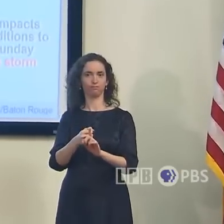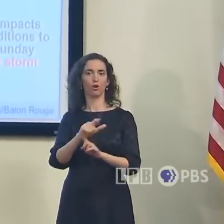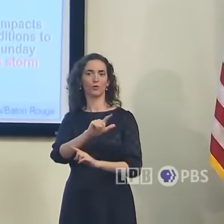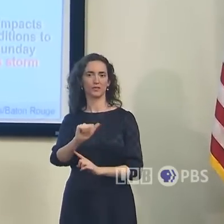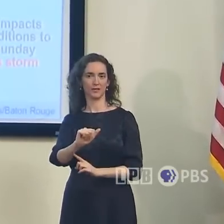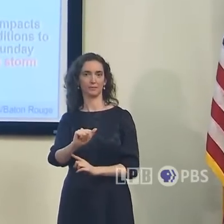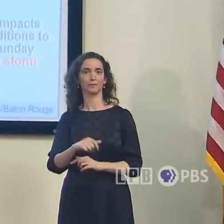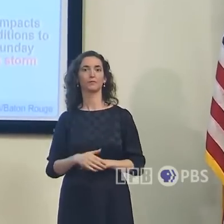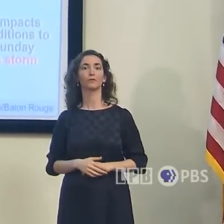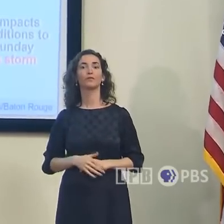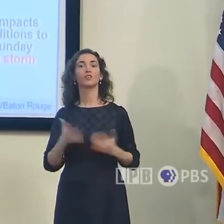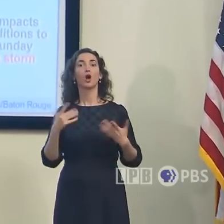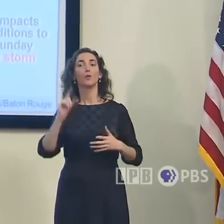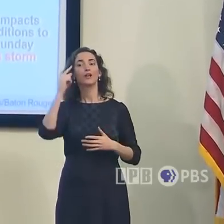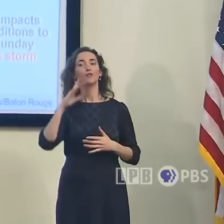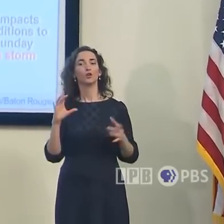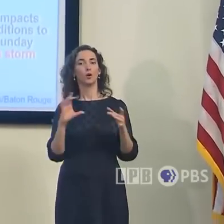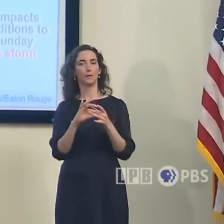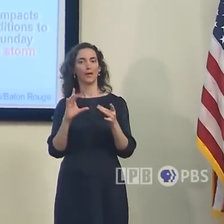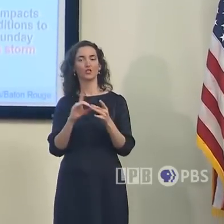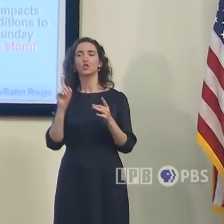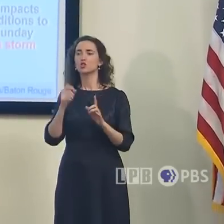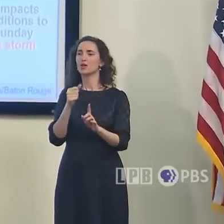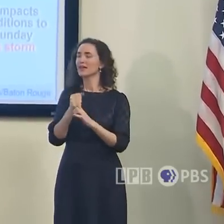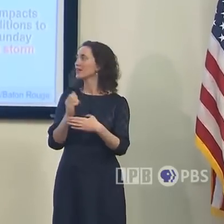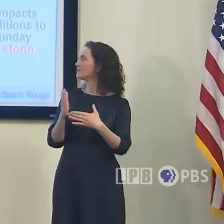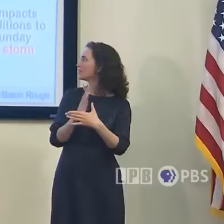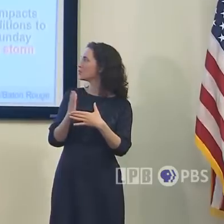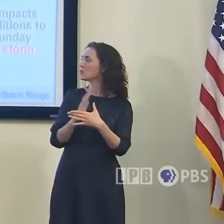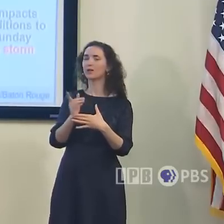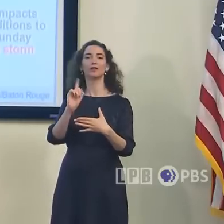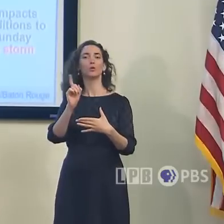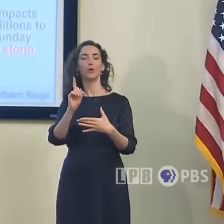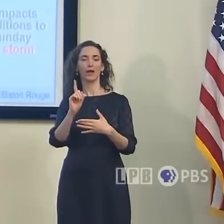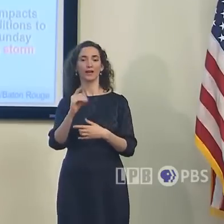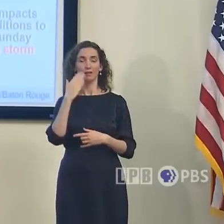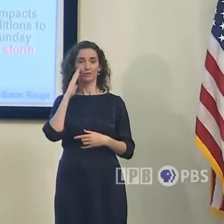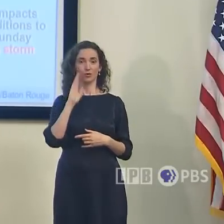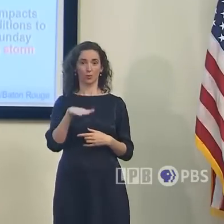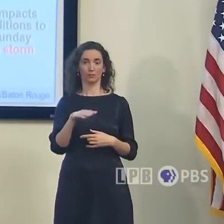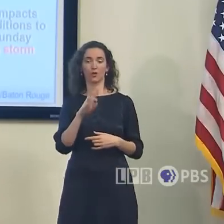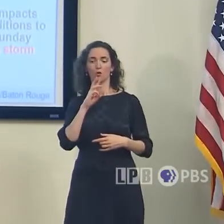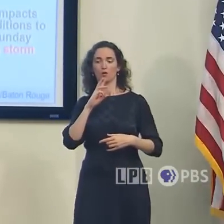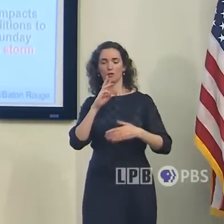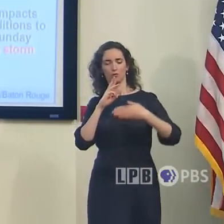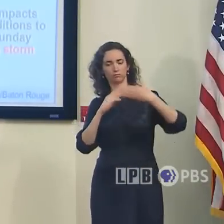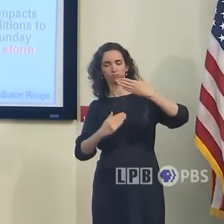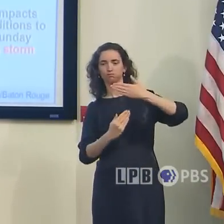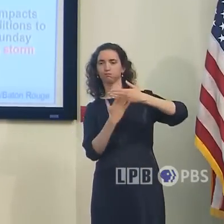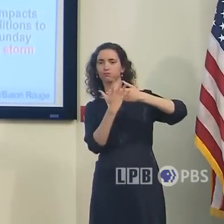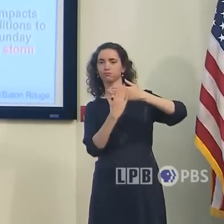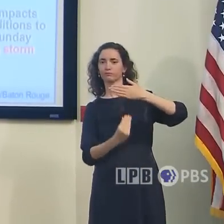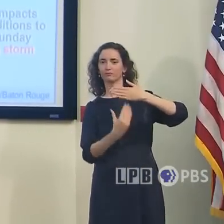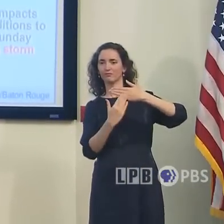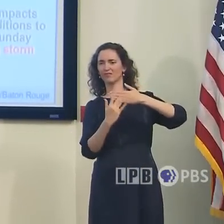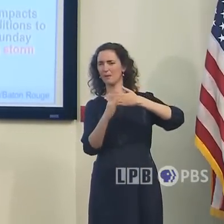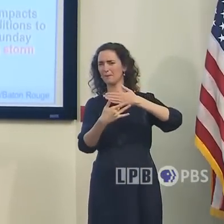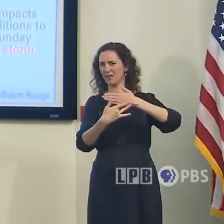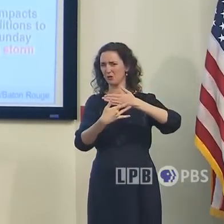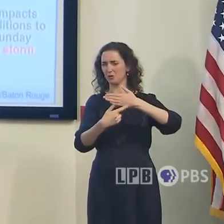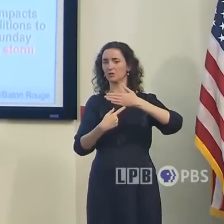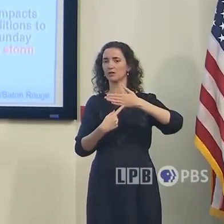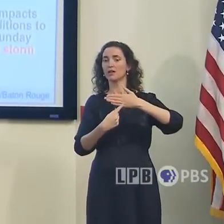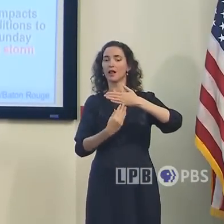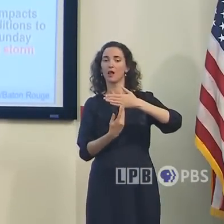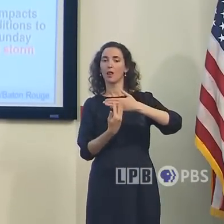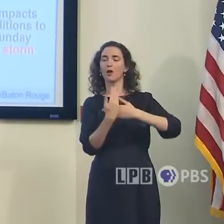As the Governor mentioned, it looks to hit somewhere there close to the central portion of the coastline and then work its way into the central portion of the